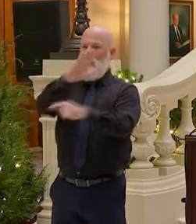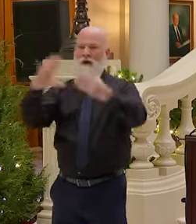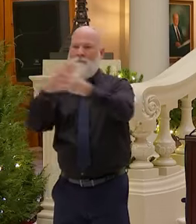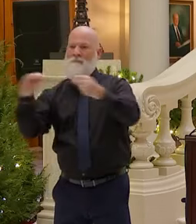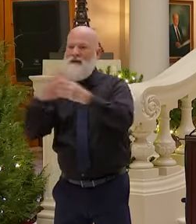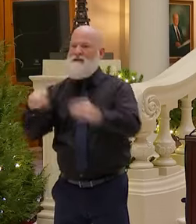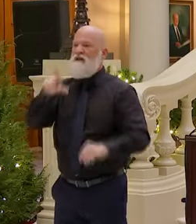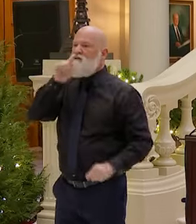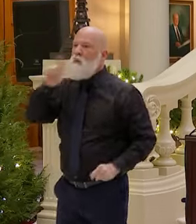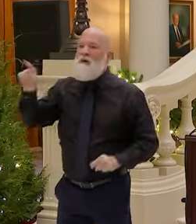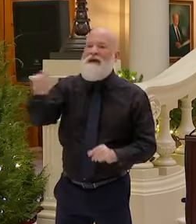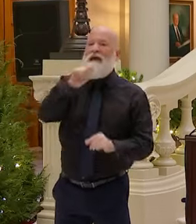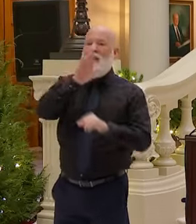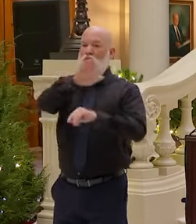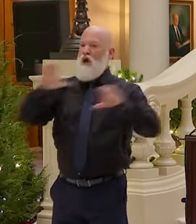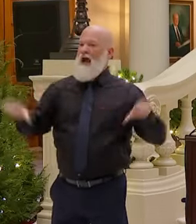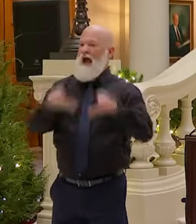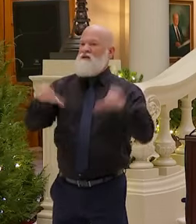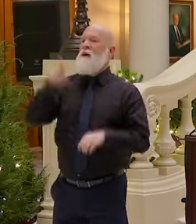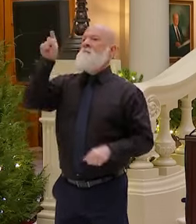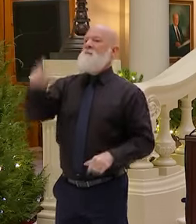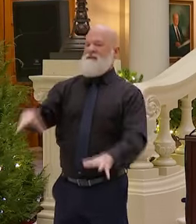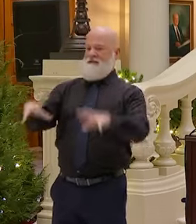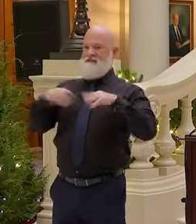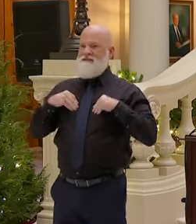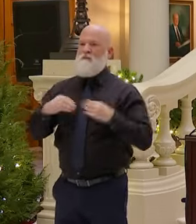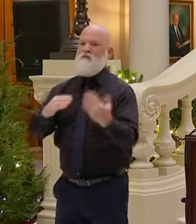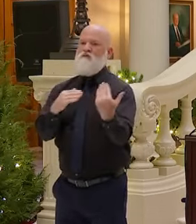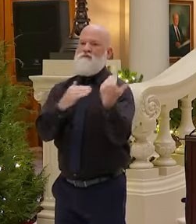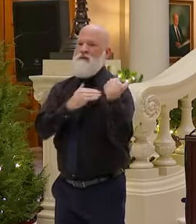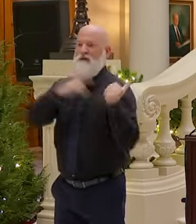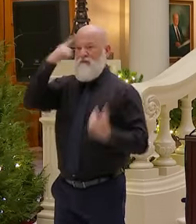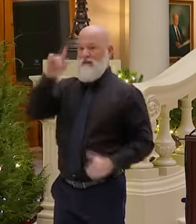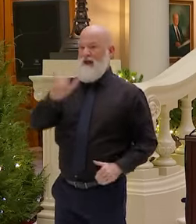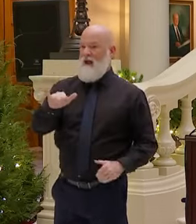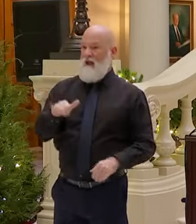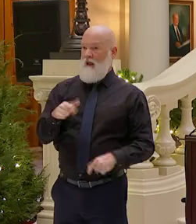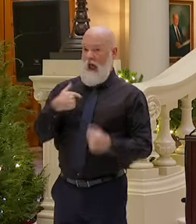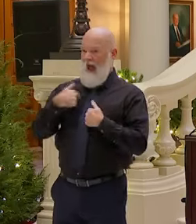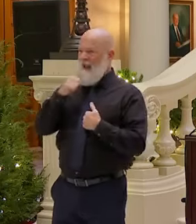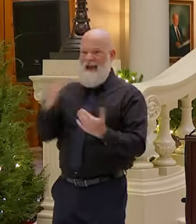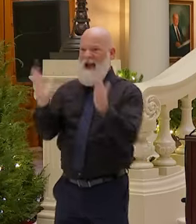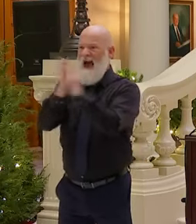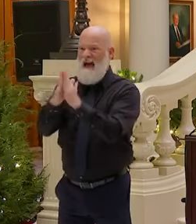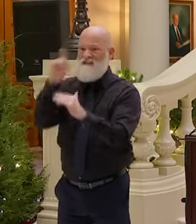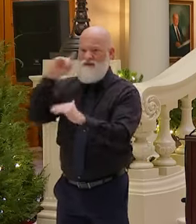deeds. That shouldn't be too much to ask for people who ask for us to give them responsibility.